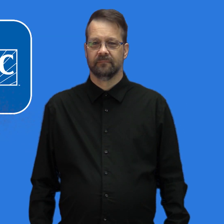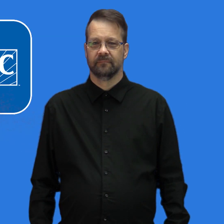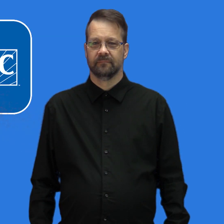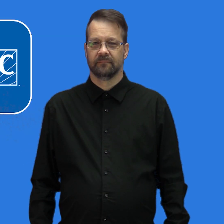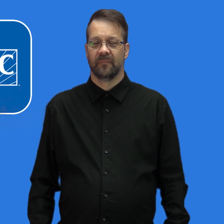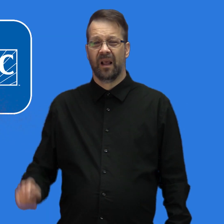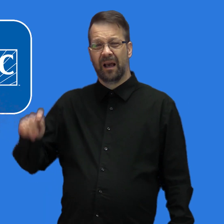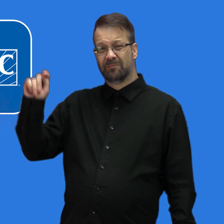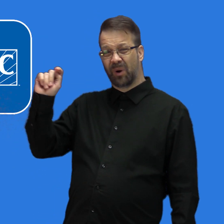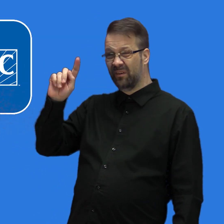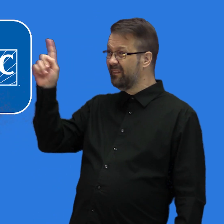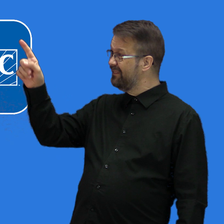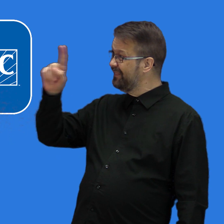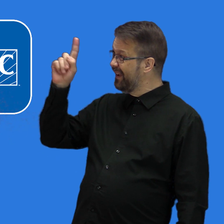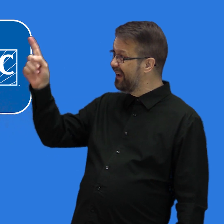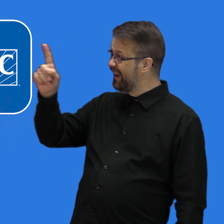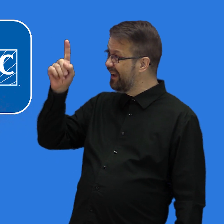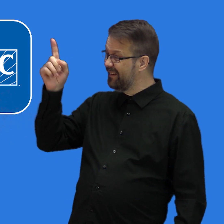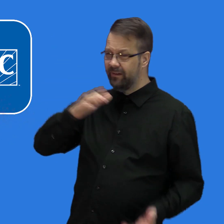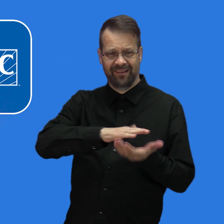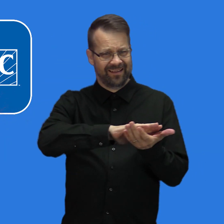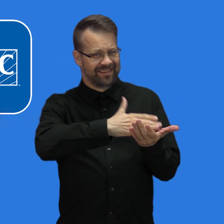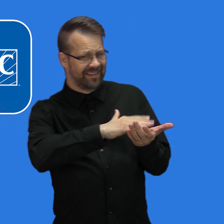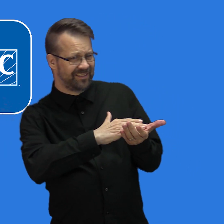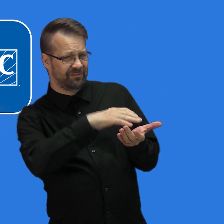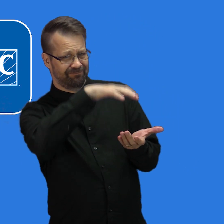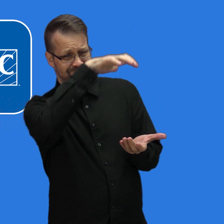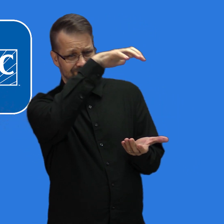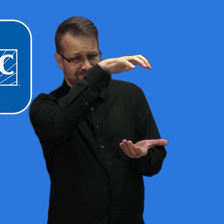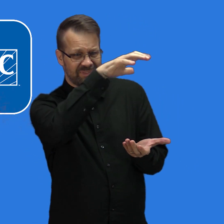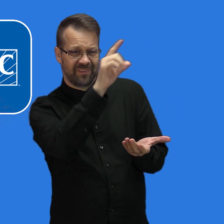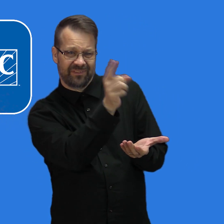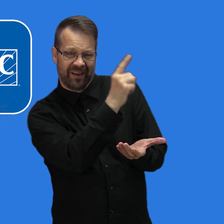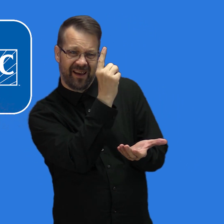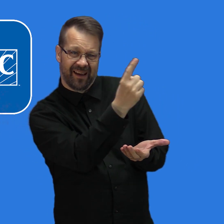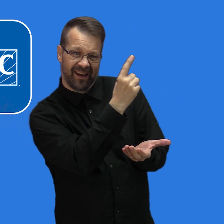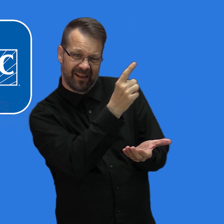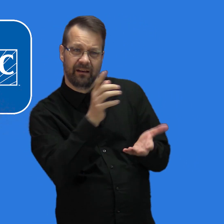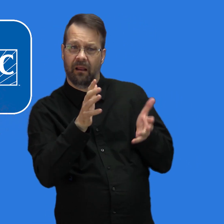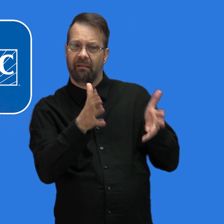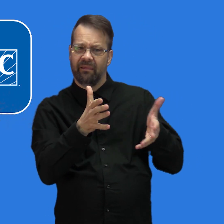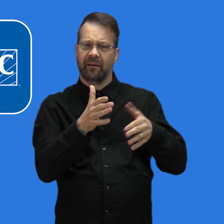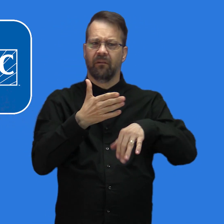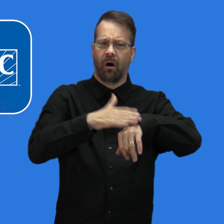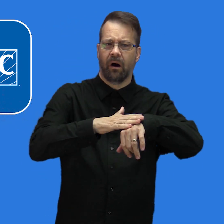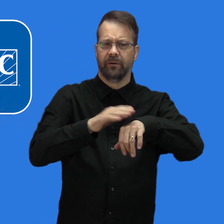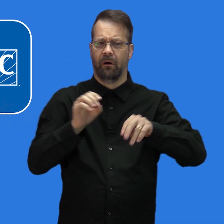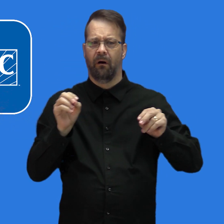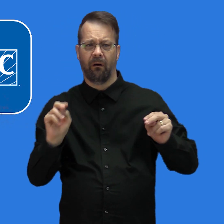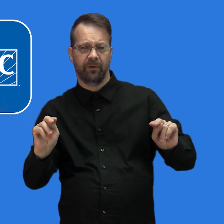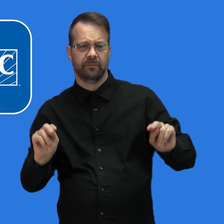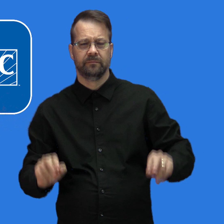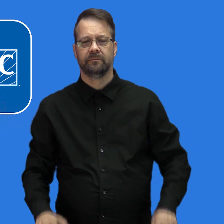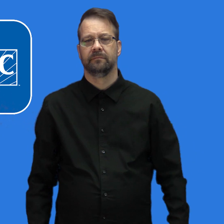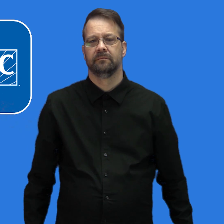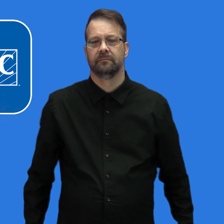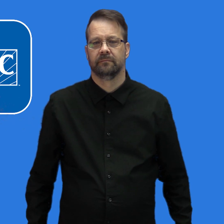Turn on the exhaust fan in your bathroom and kitchen. Exhaust fans above your